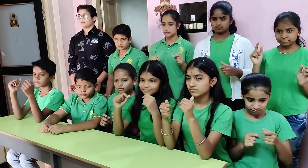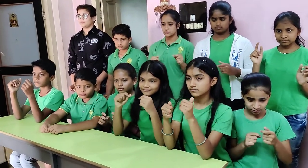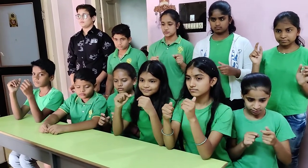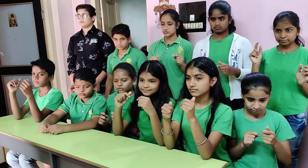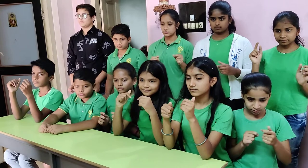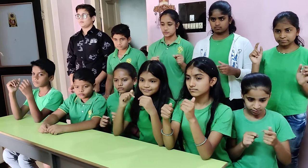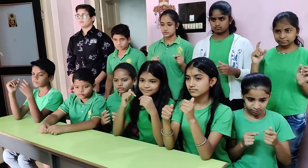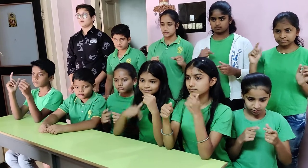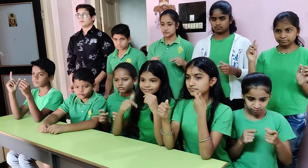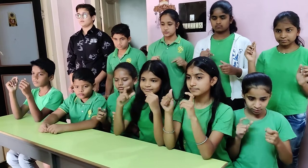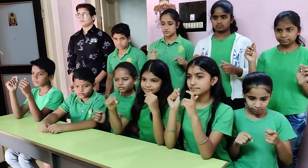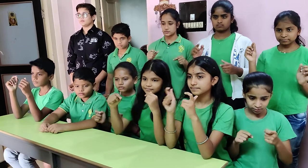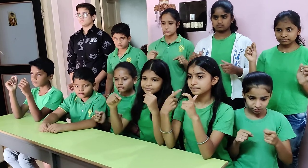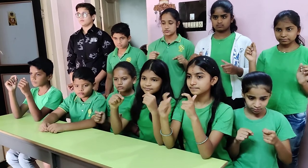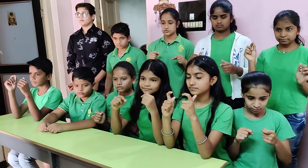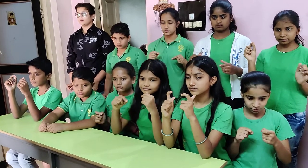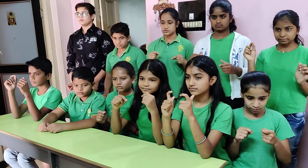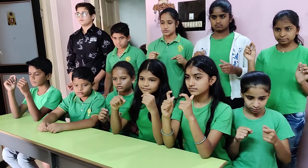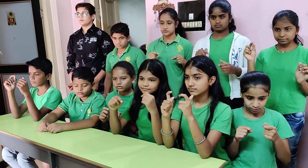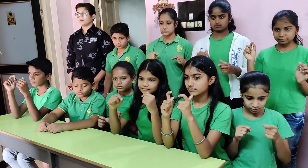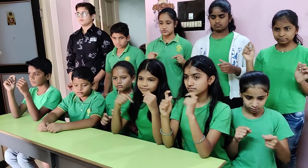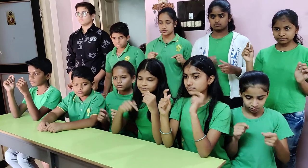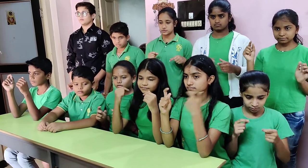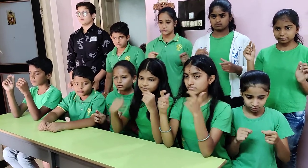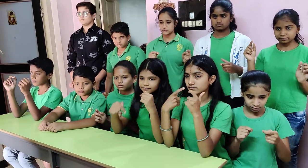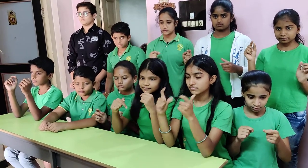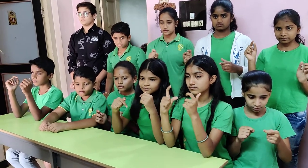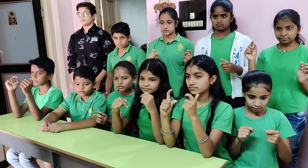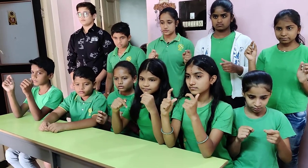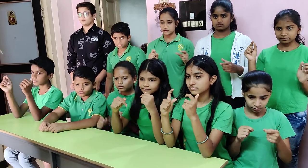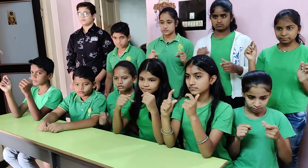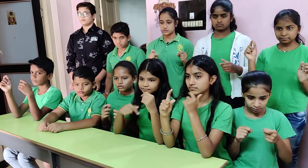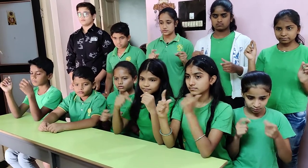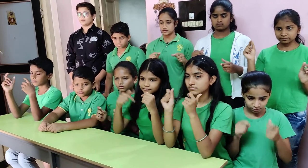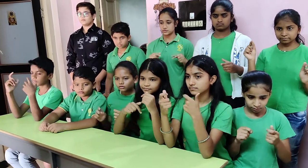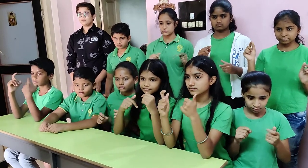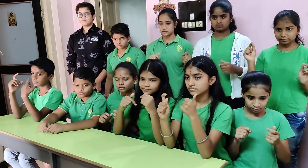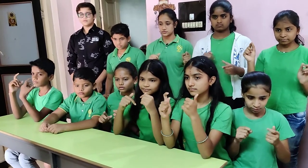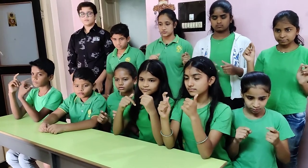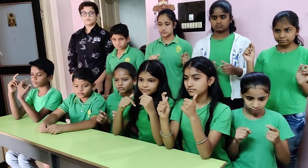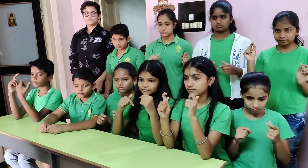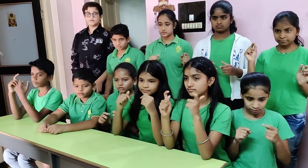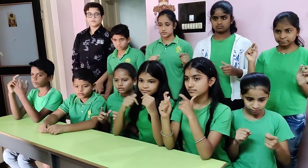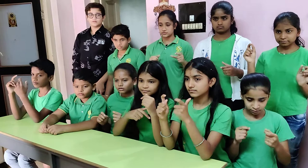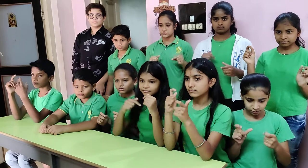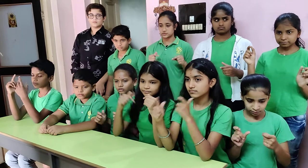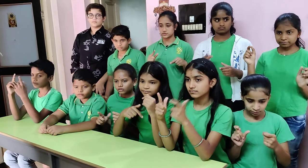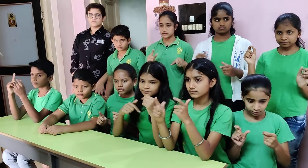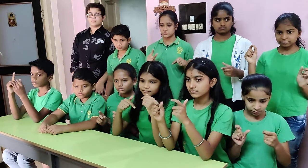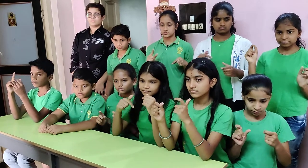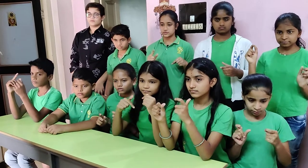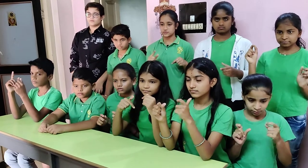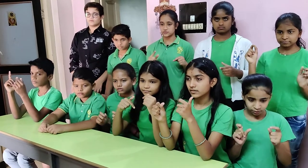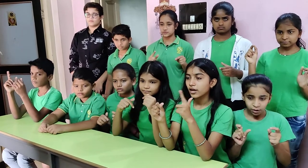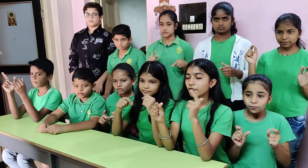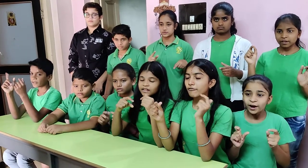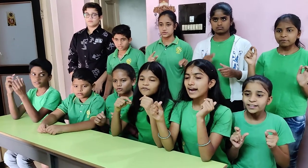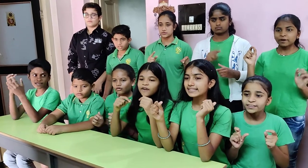26, 71, 39, 85, 40, that is? 5,